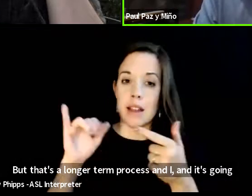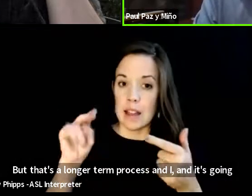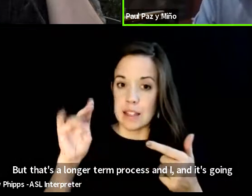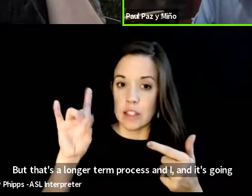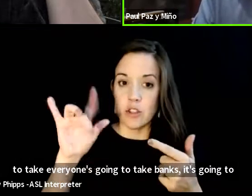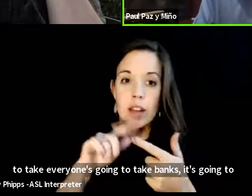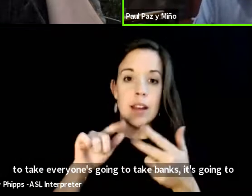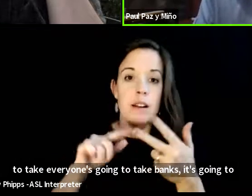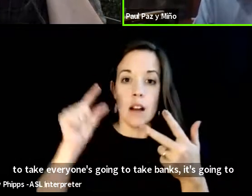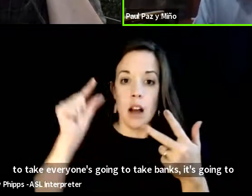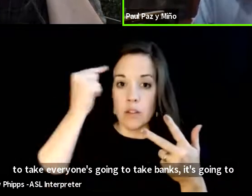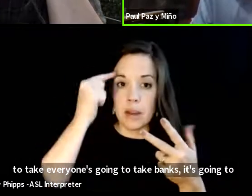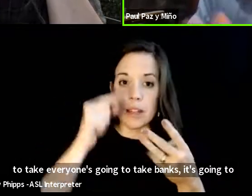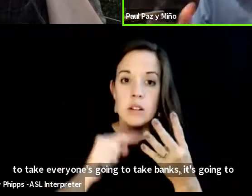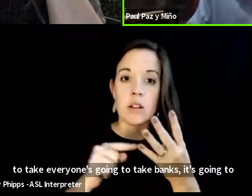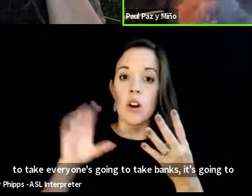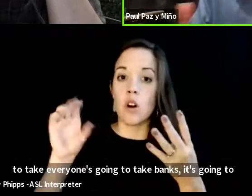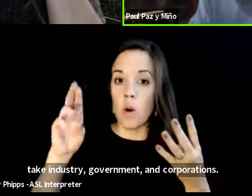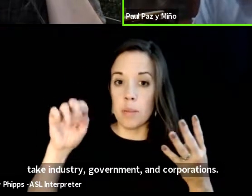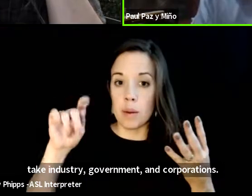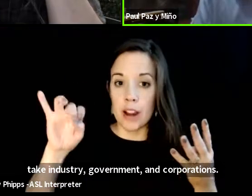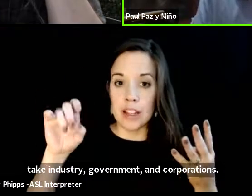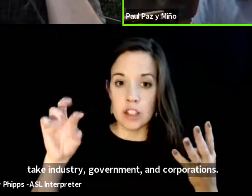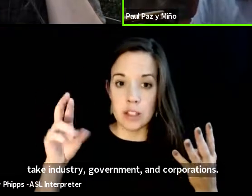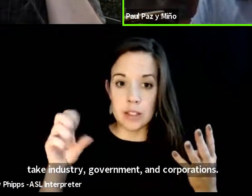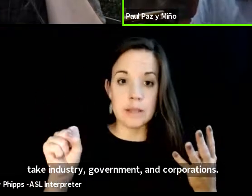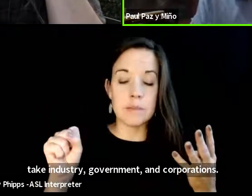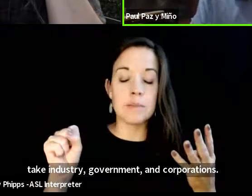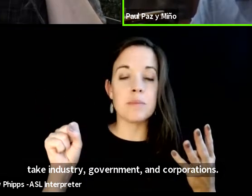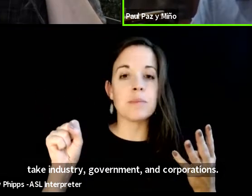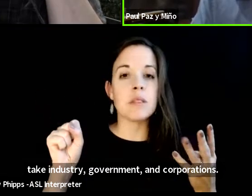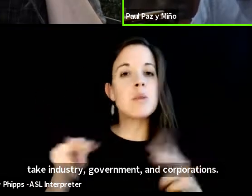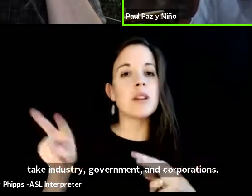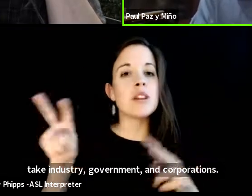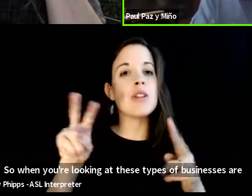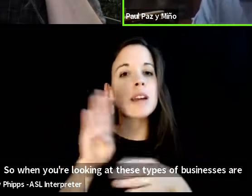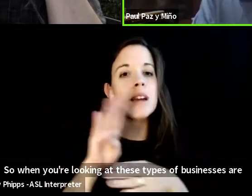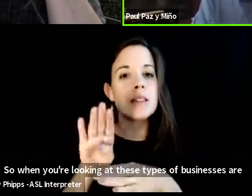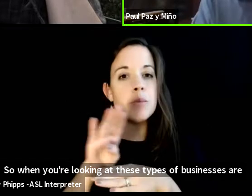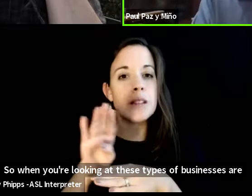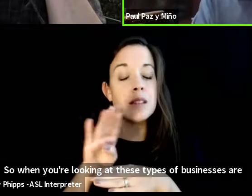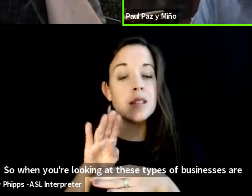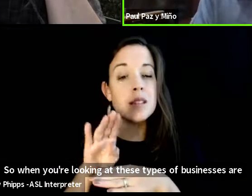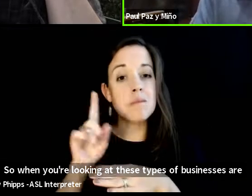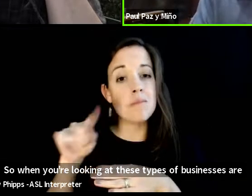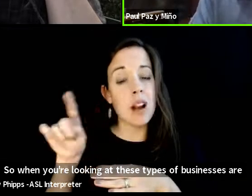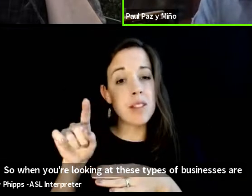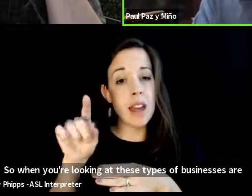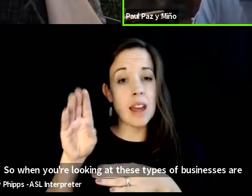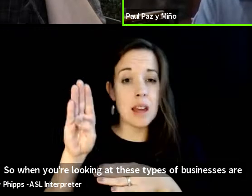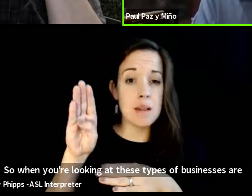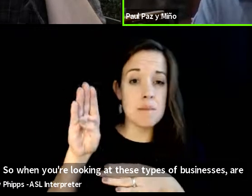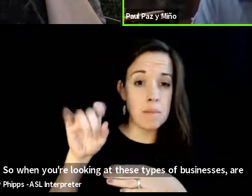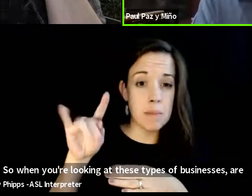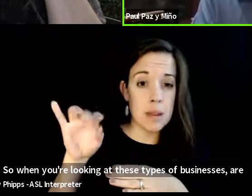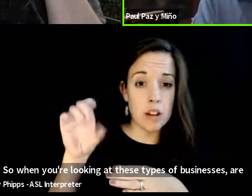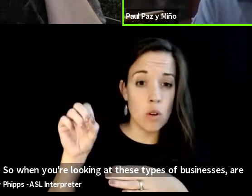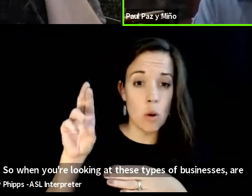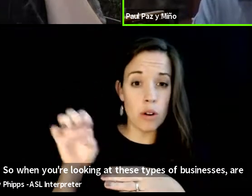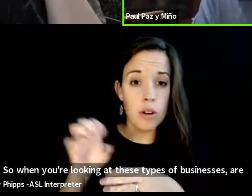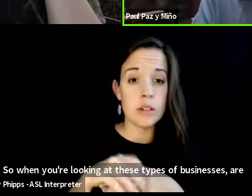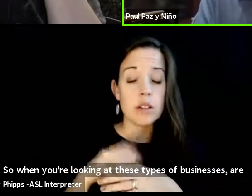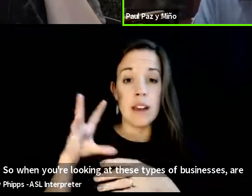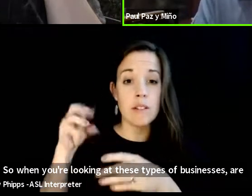and corporations so when you're looking at these types of businesses are they a b corp do they have investment in